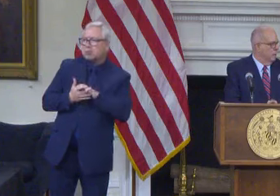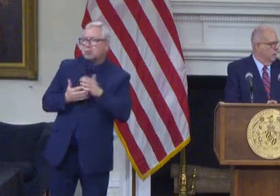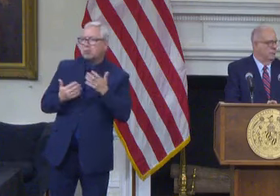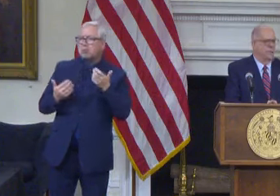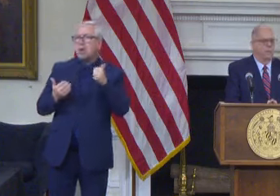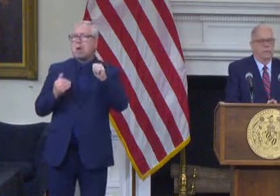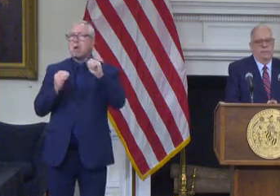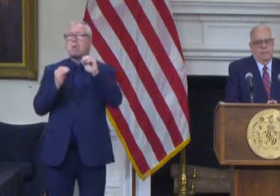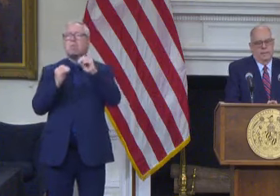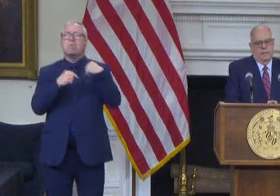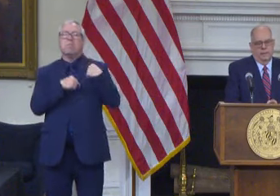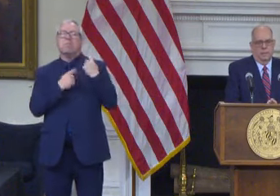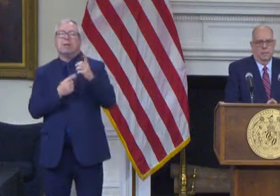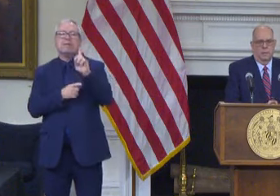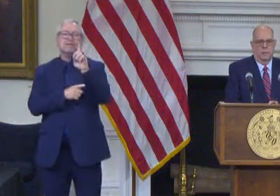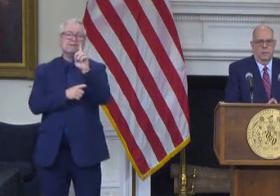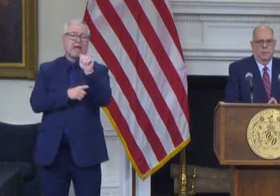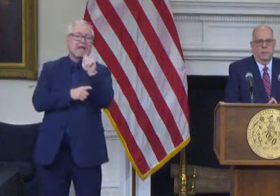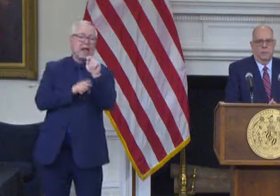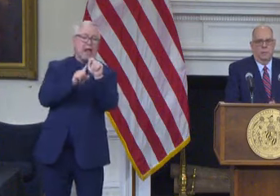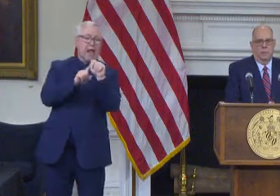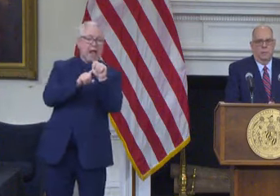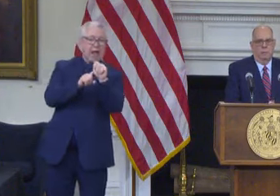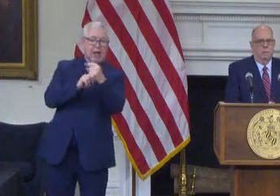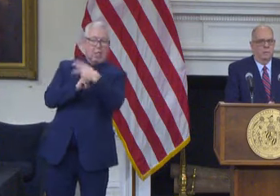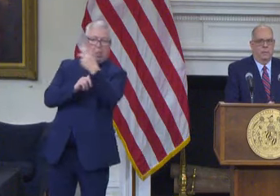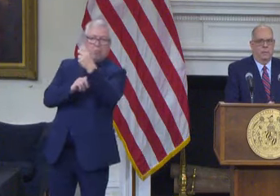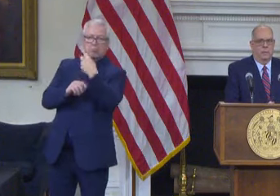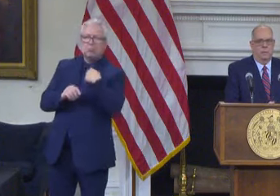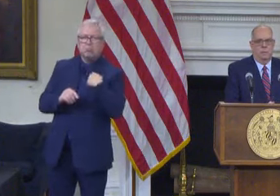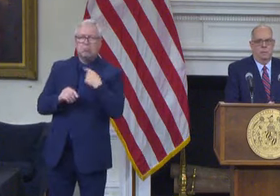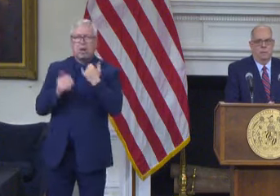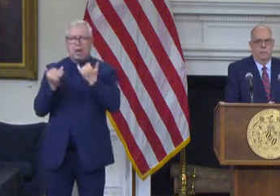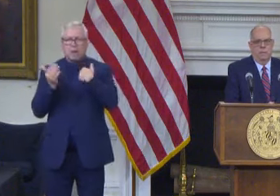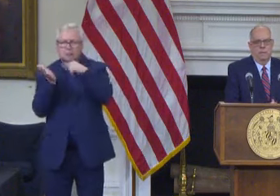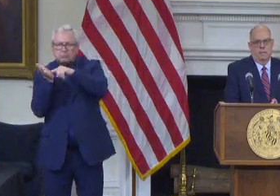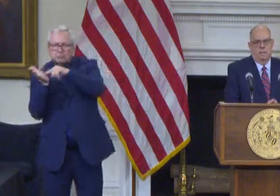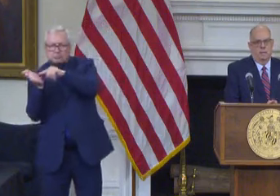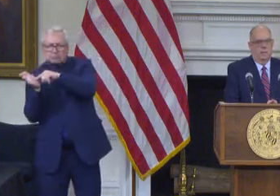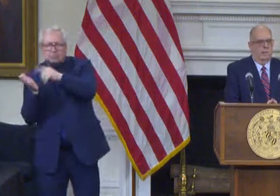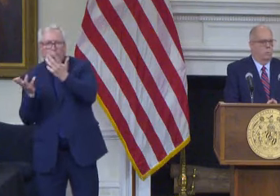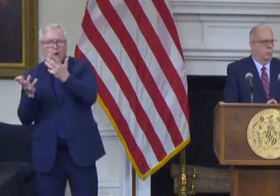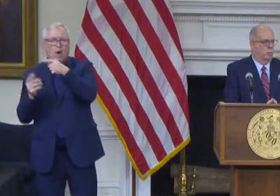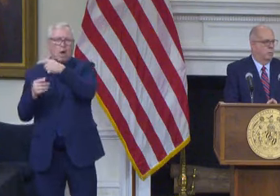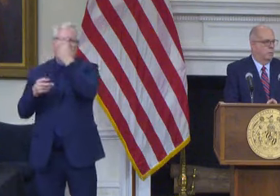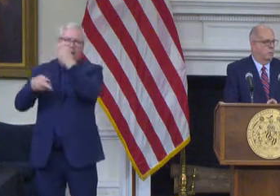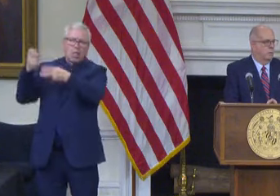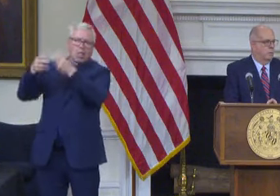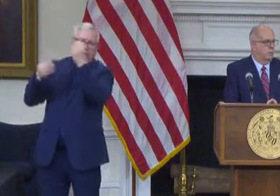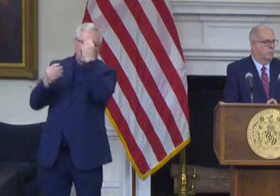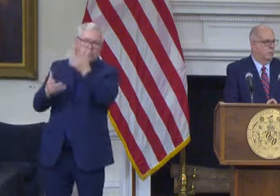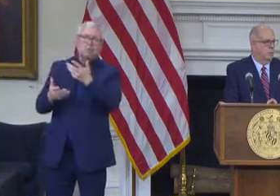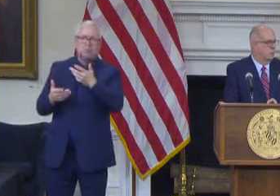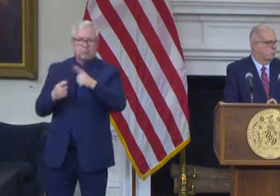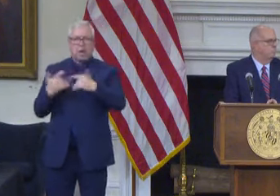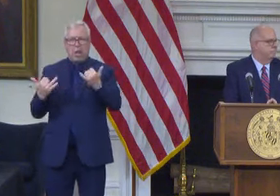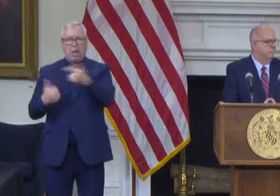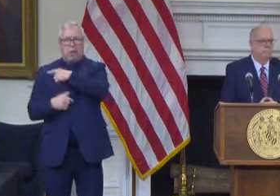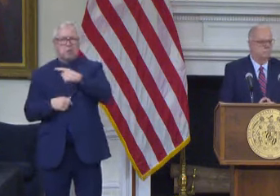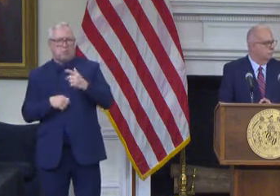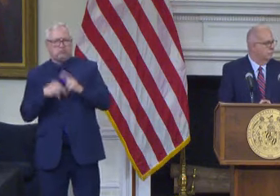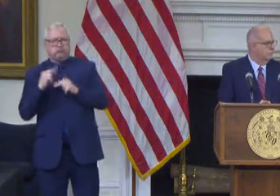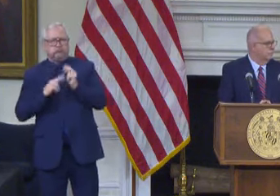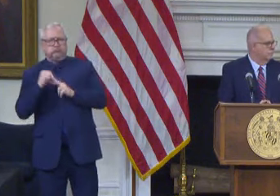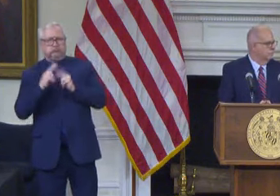was sacrificed and uh I think they're digging into it and get into the problem of they made a lot of progress already and uh we're hopeful it's going to be a good uh result